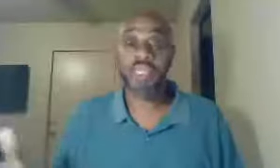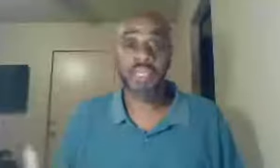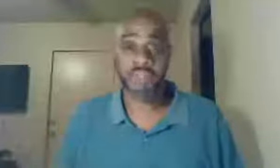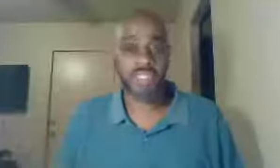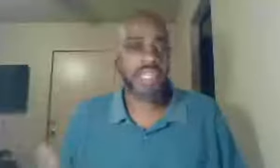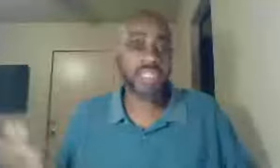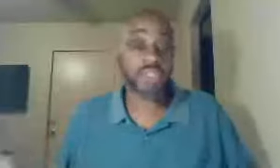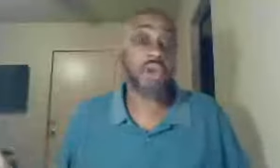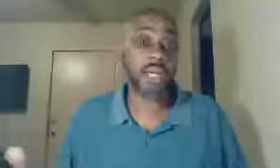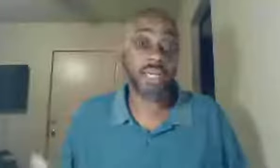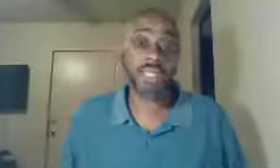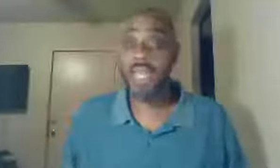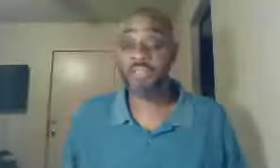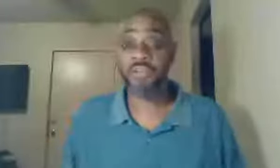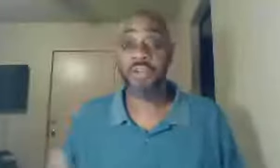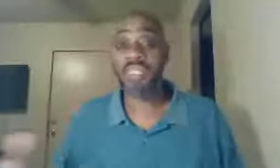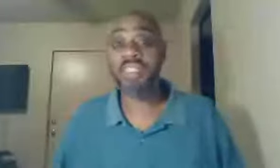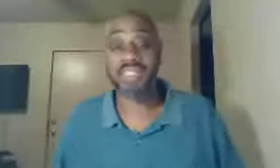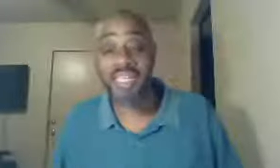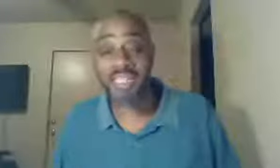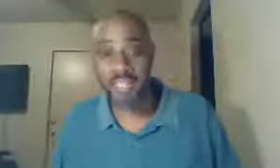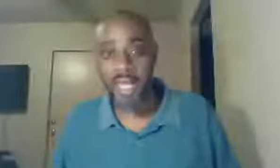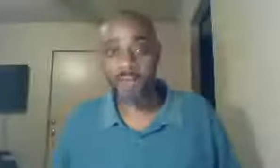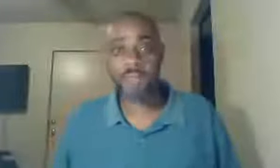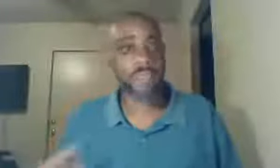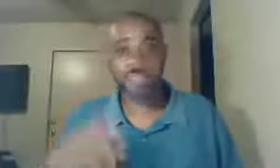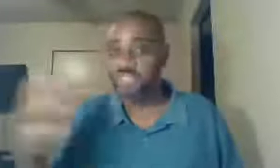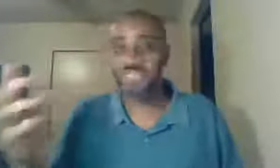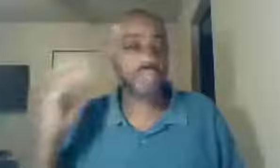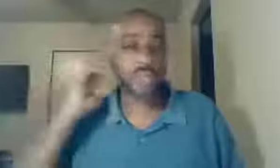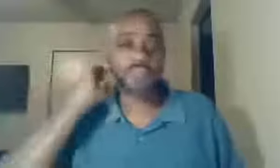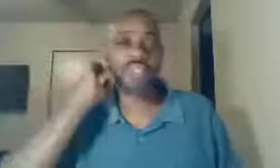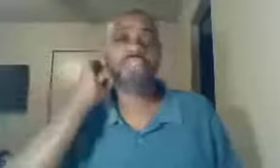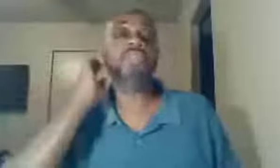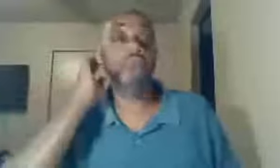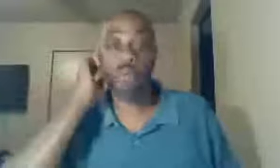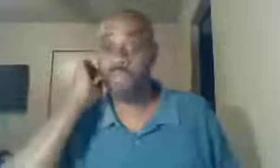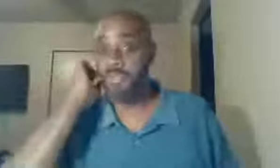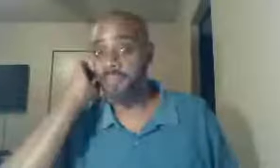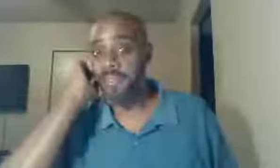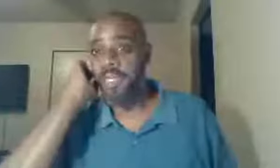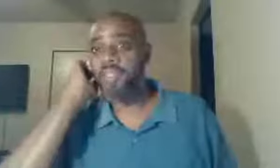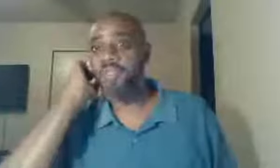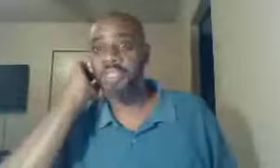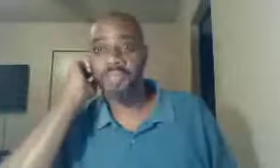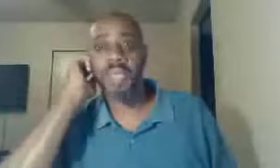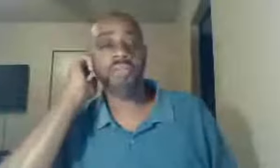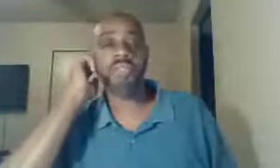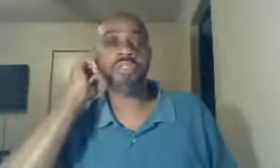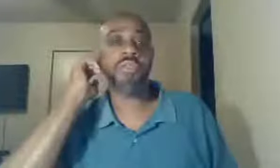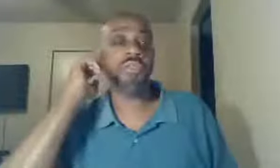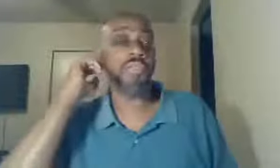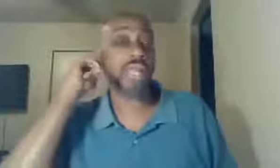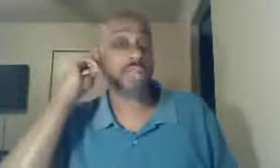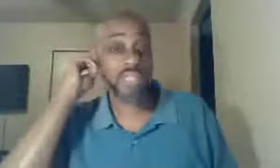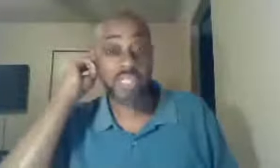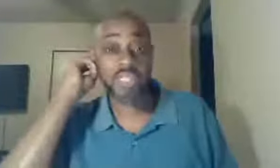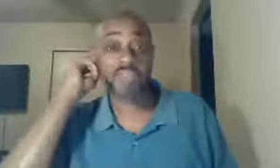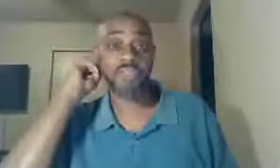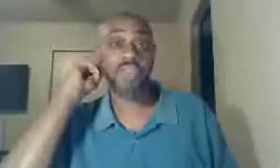years, let's say he started at the age of 30, he's 60 now, just go with me, so this man who is now 60 years of